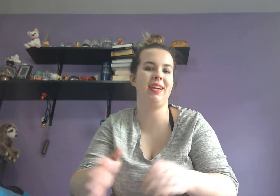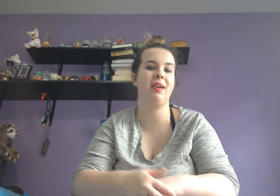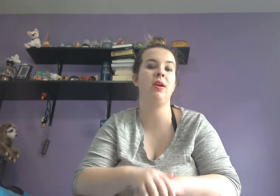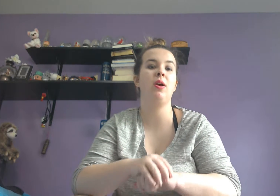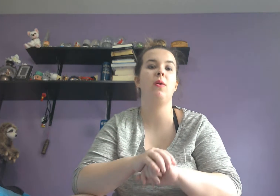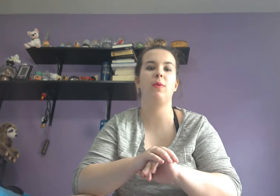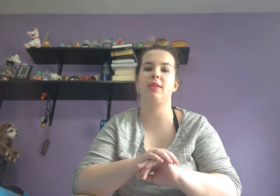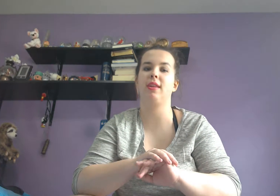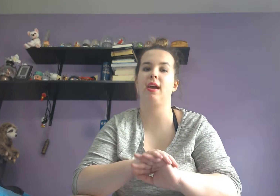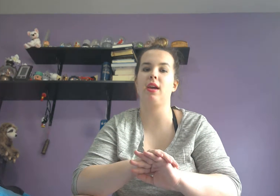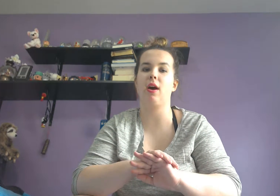with, like,